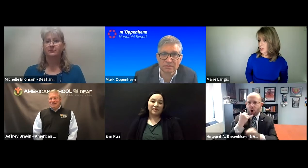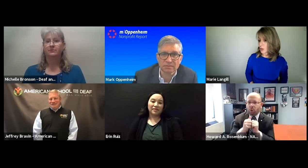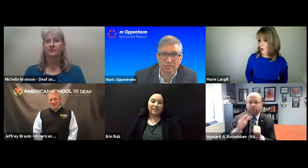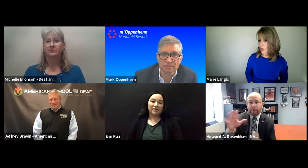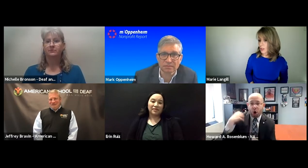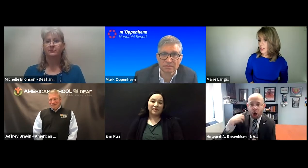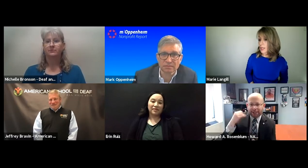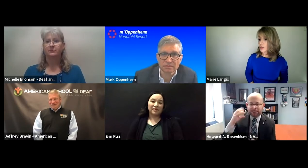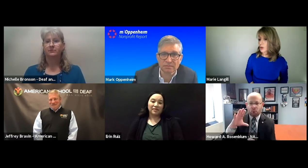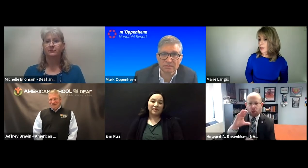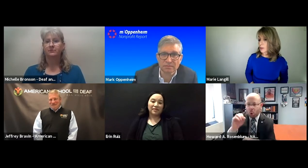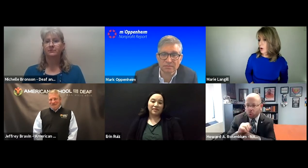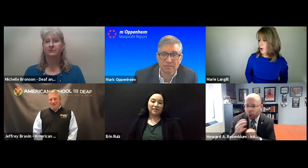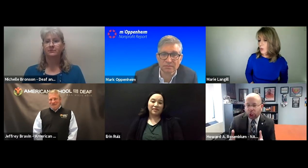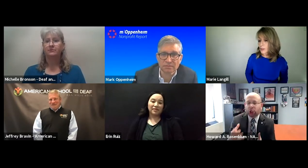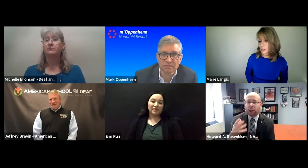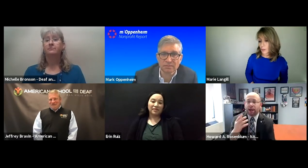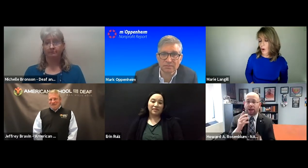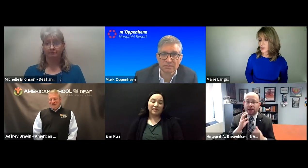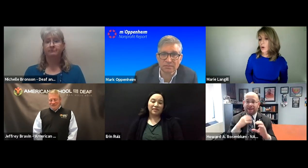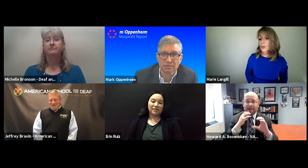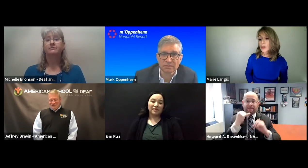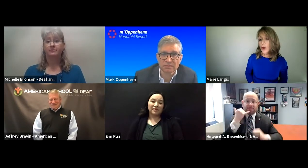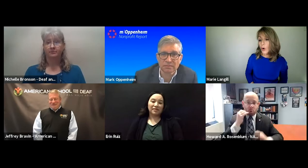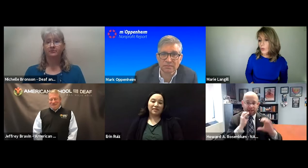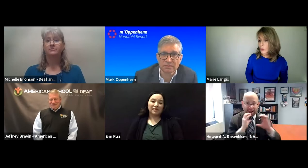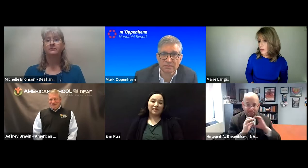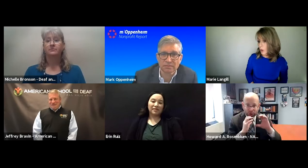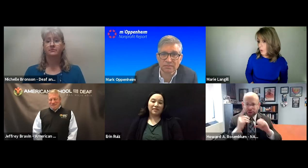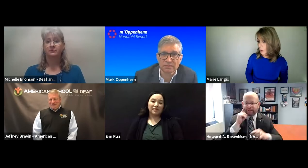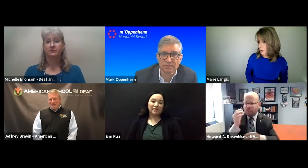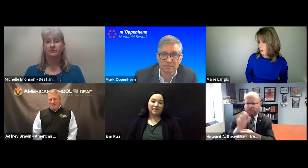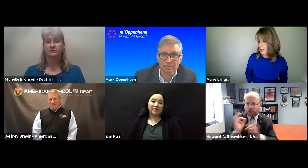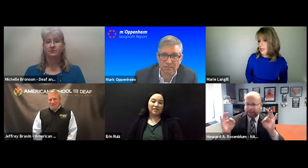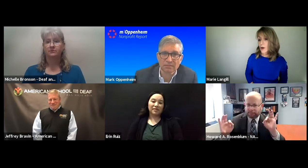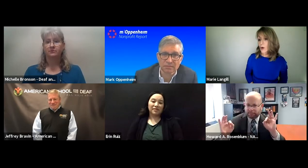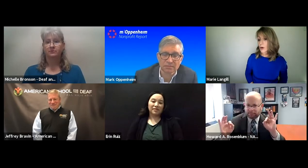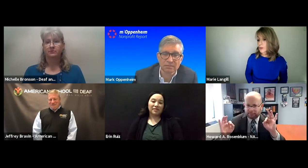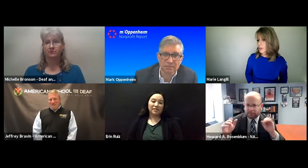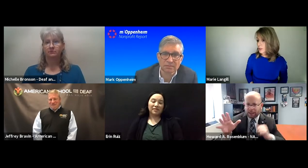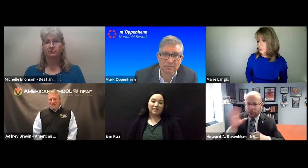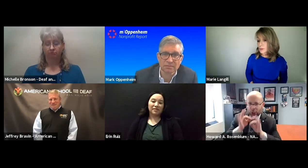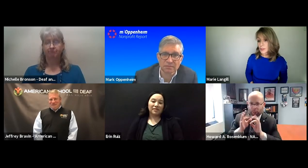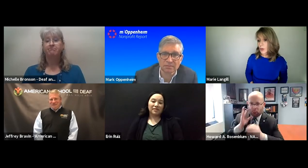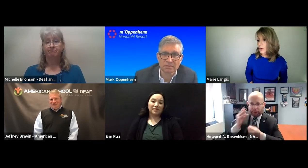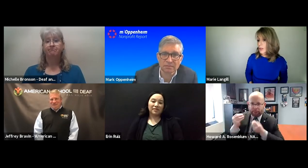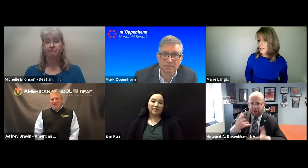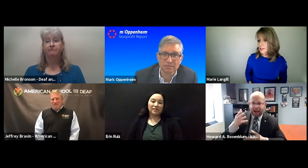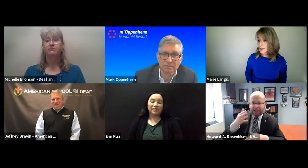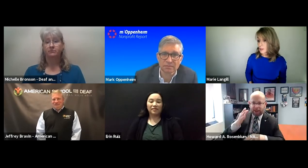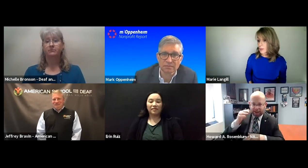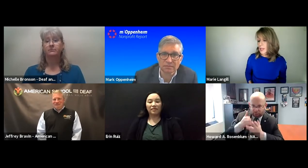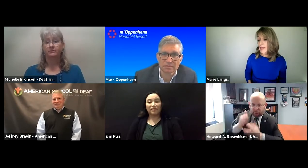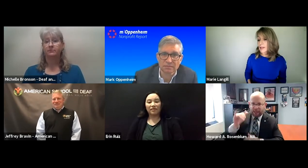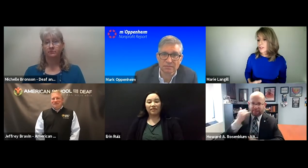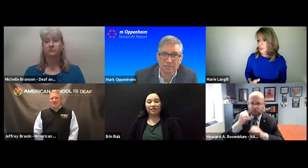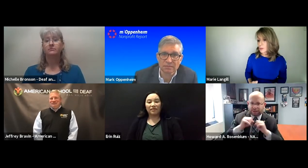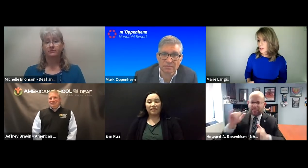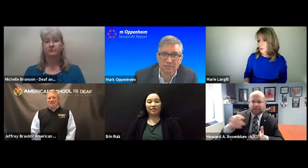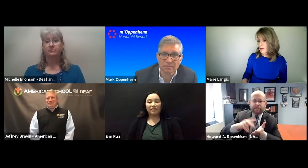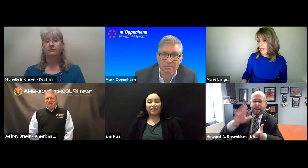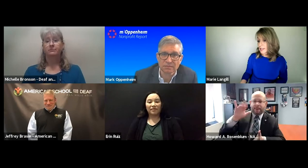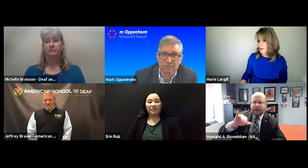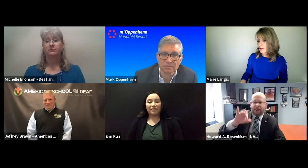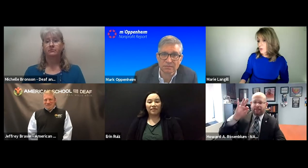person can call and you can make the call with their boss or with a coworker or you can use, you know, this system and then